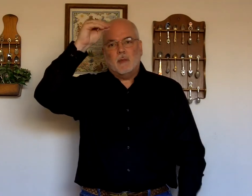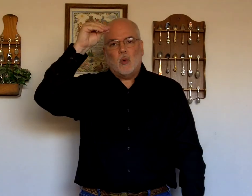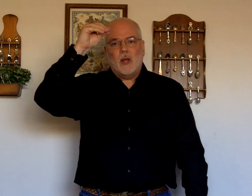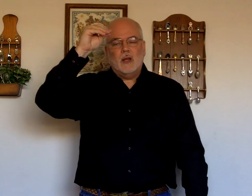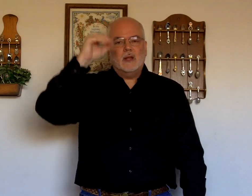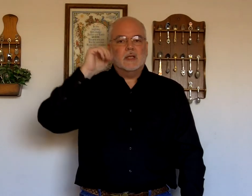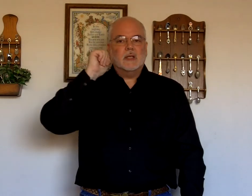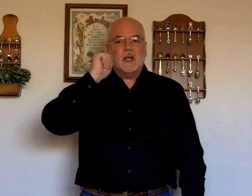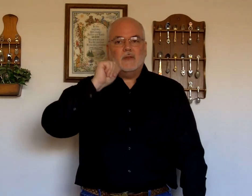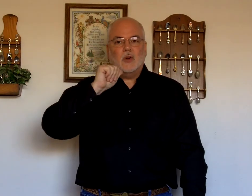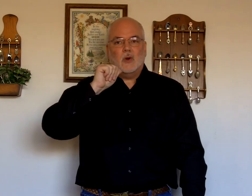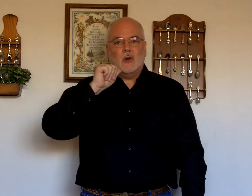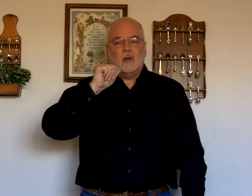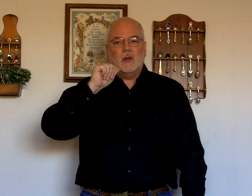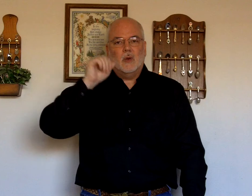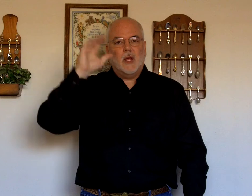boy. This is the for girl. Okay.